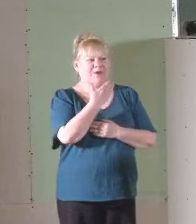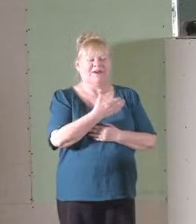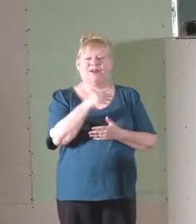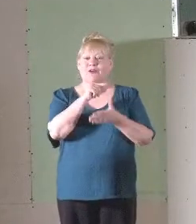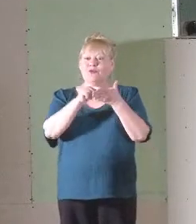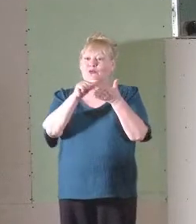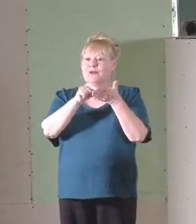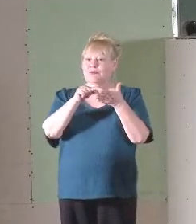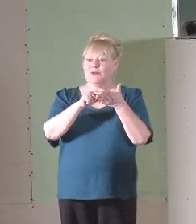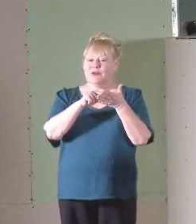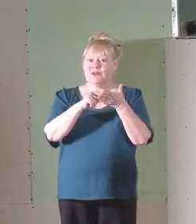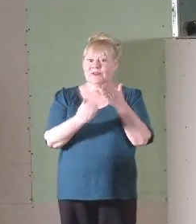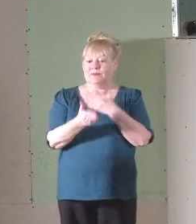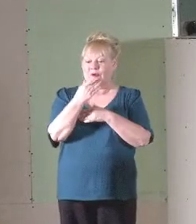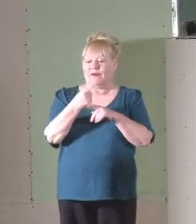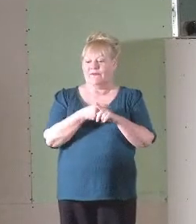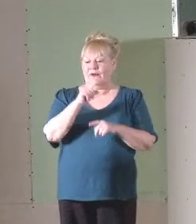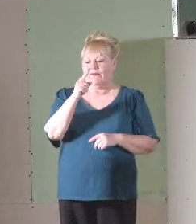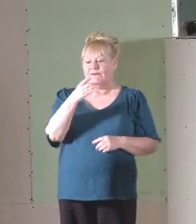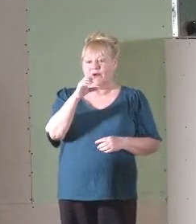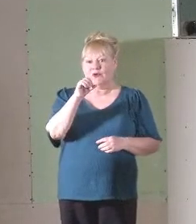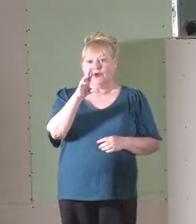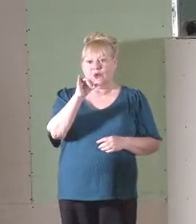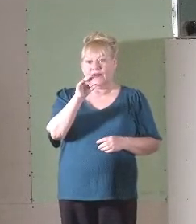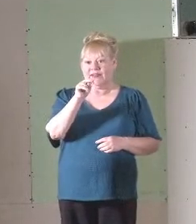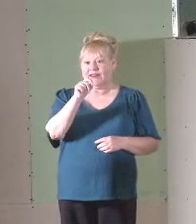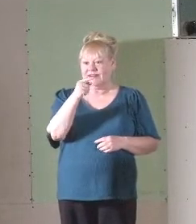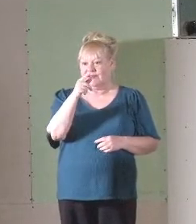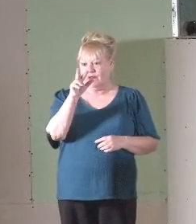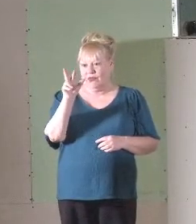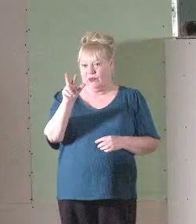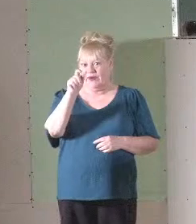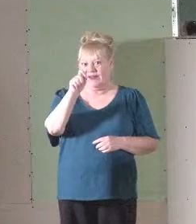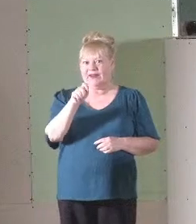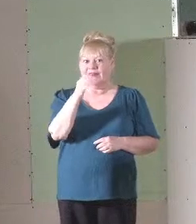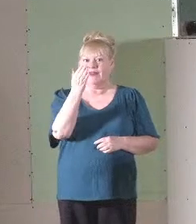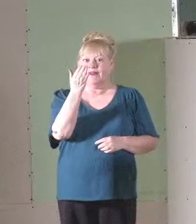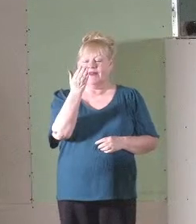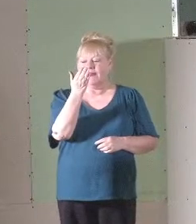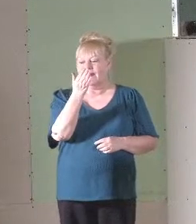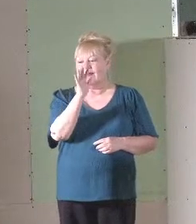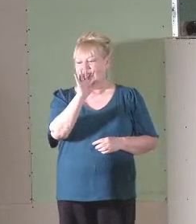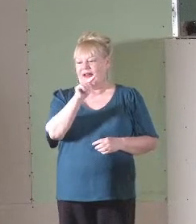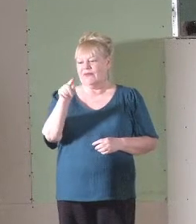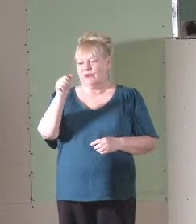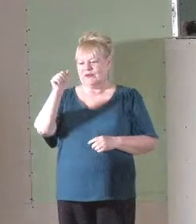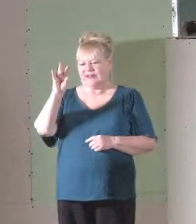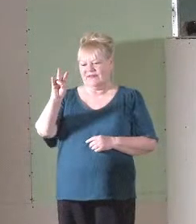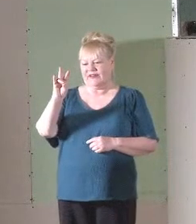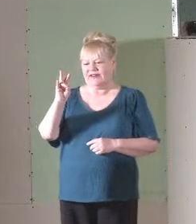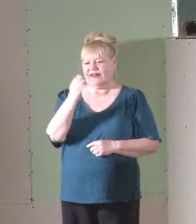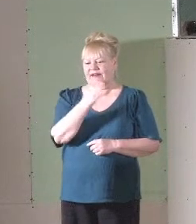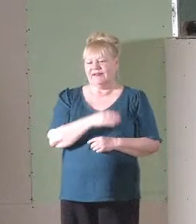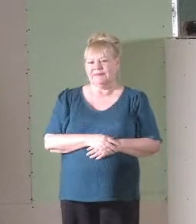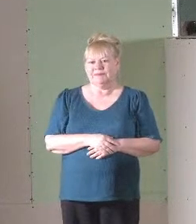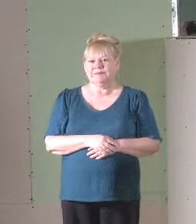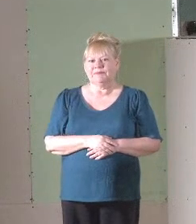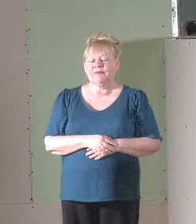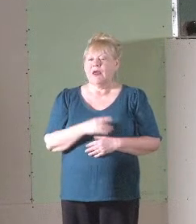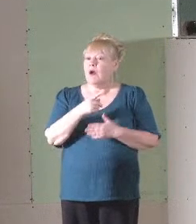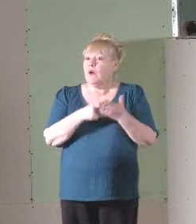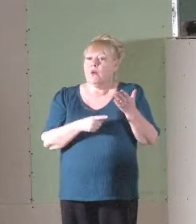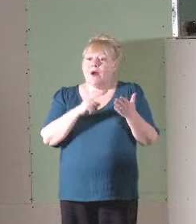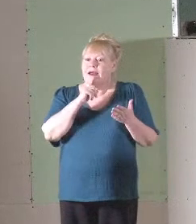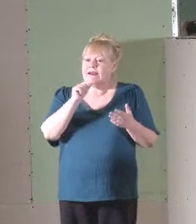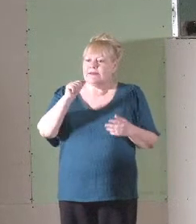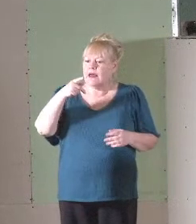Scripture reading this morning will be from 1 Corinthians 3, verse 5 through 17. What then